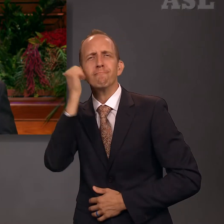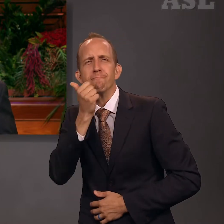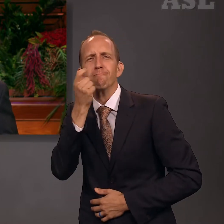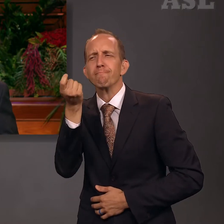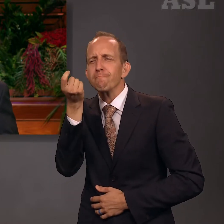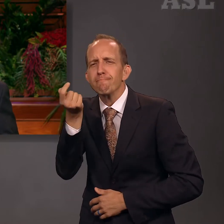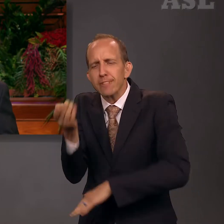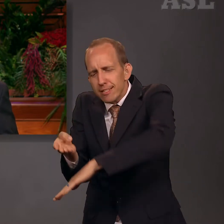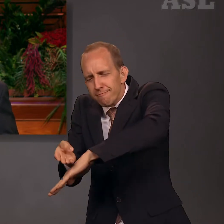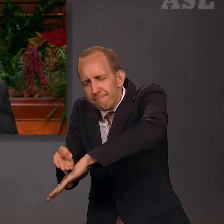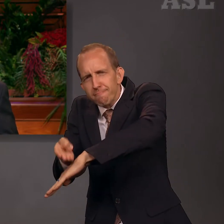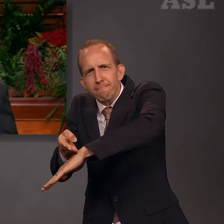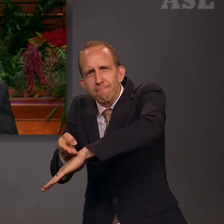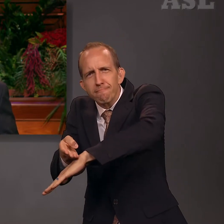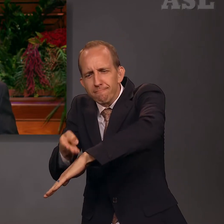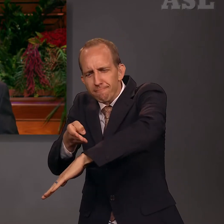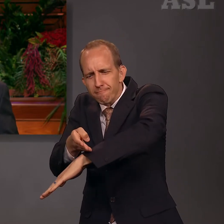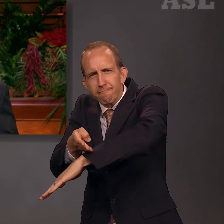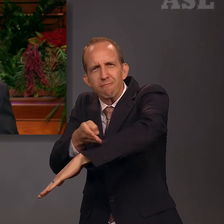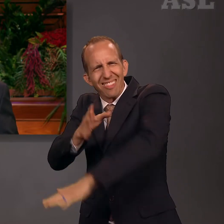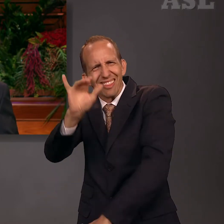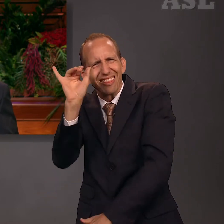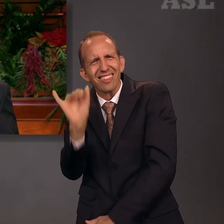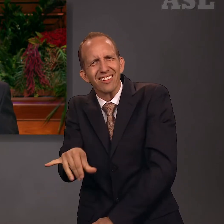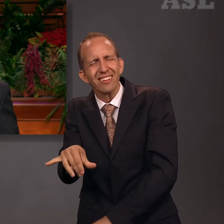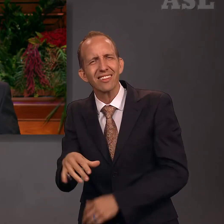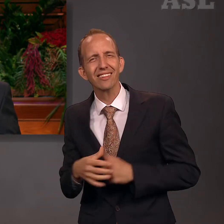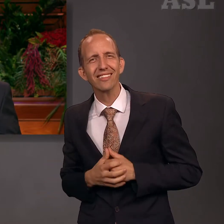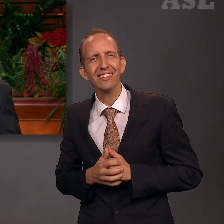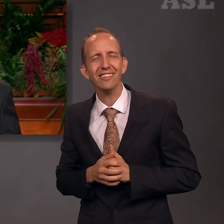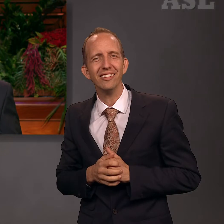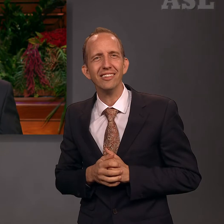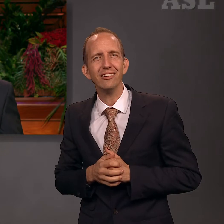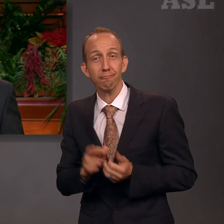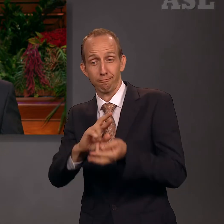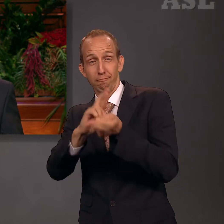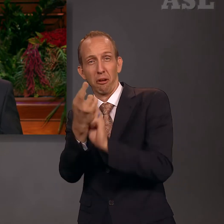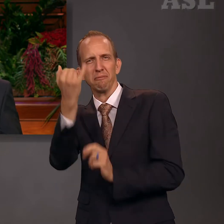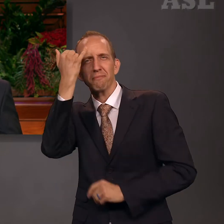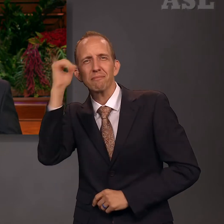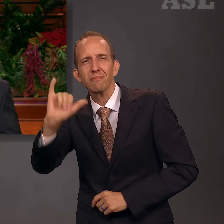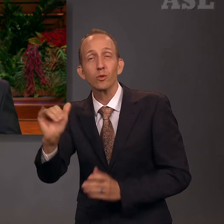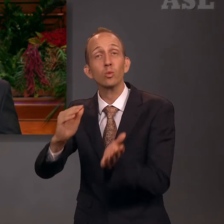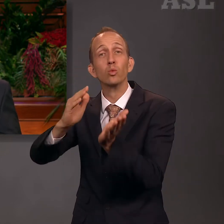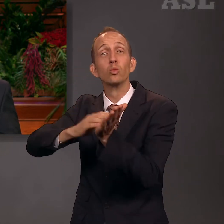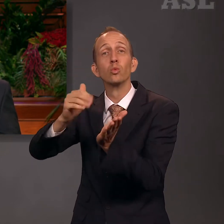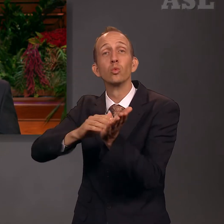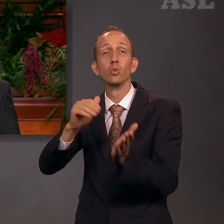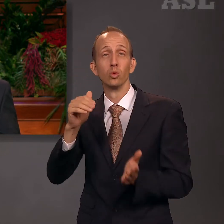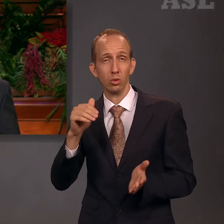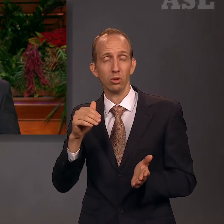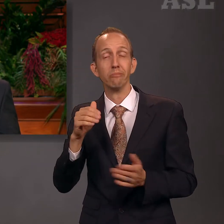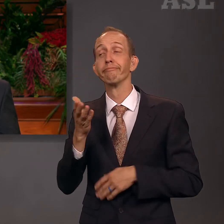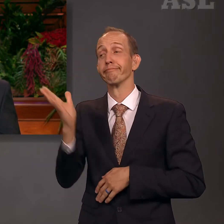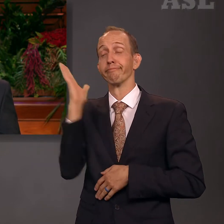Repentance is a lot like soap. As a young chemical engineer, I worked in a soap factory in the Philippines.